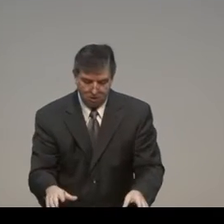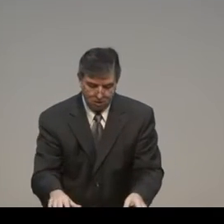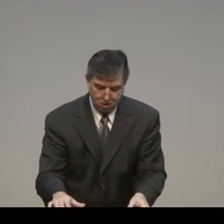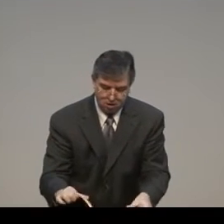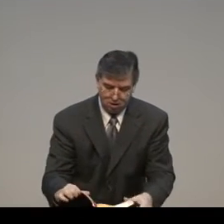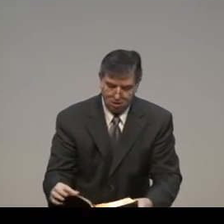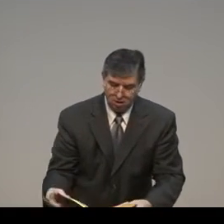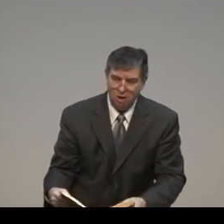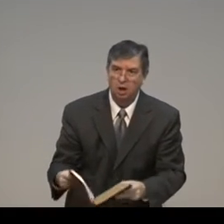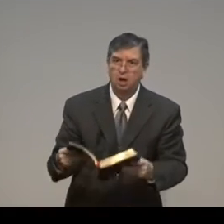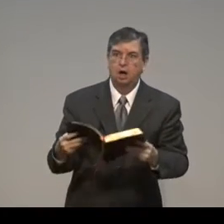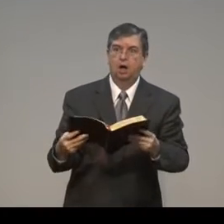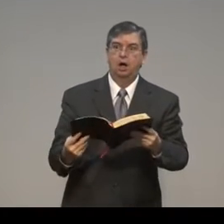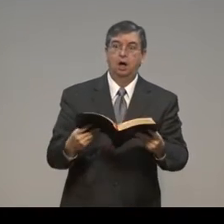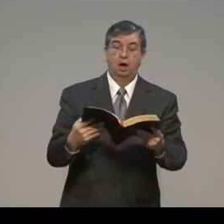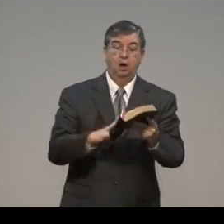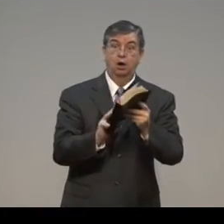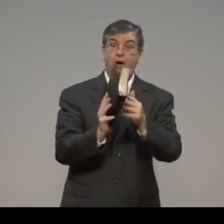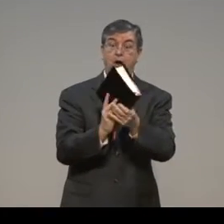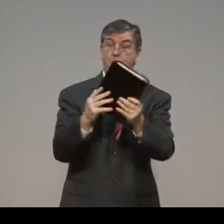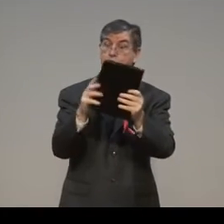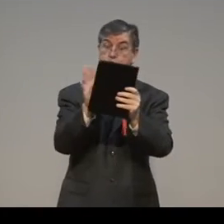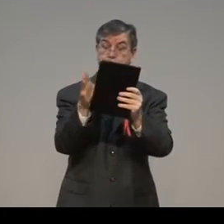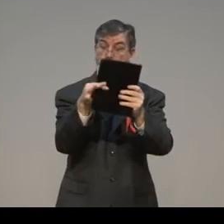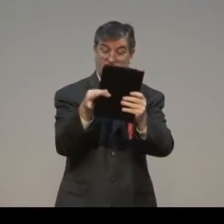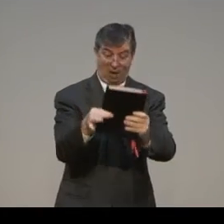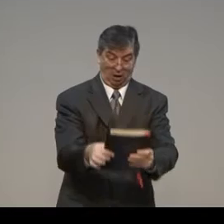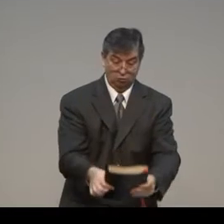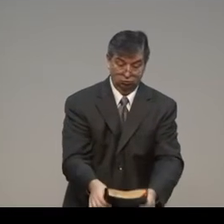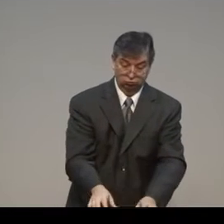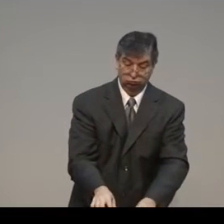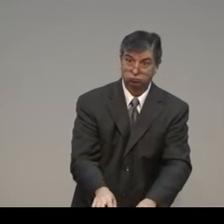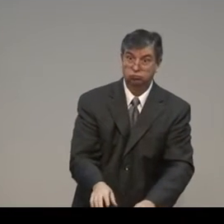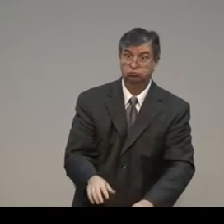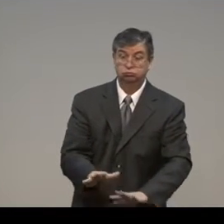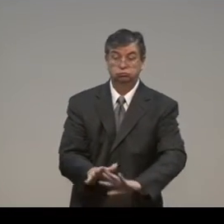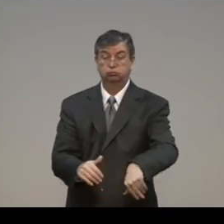provides the nourishment to grow. It's His grace that covers us. So in this Bible,